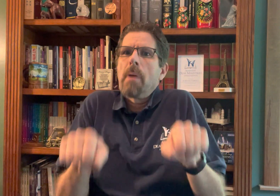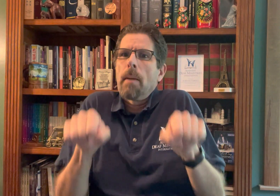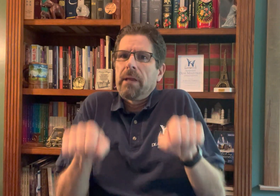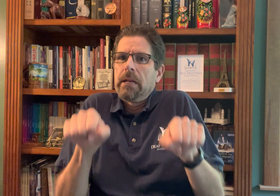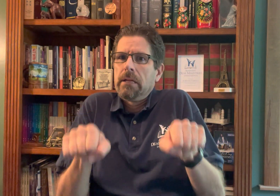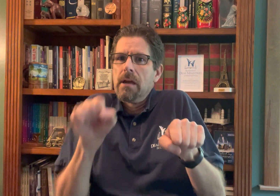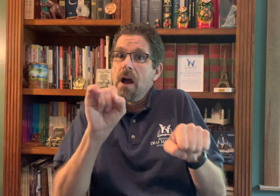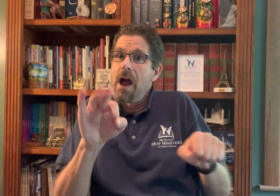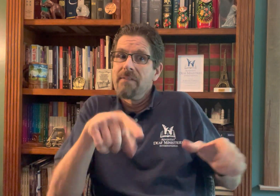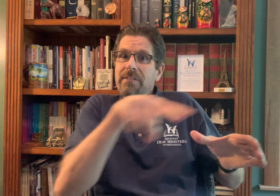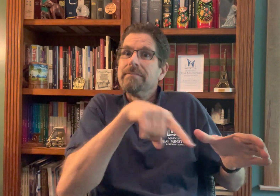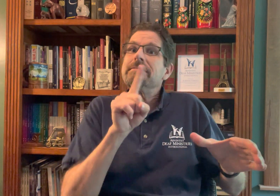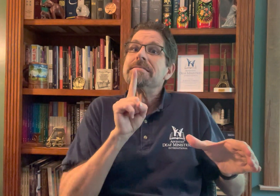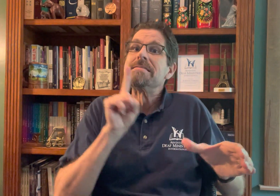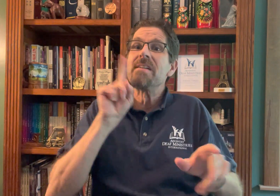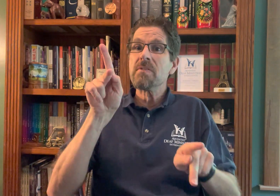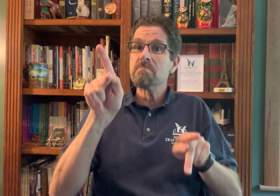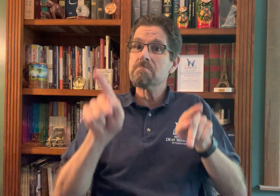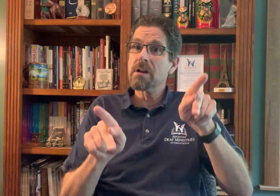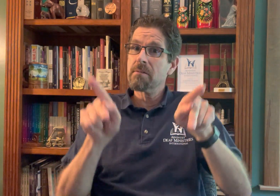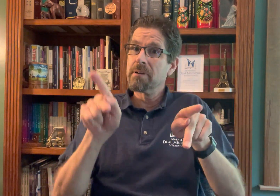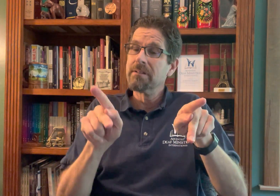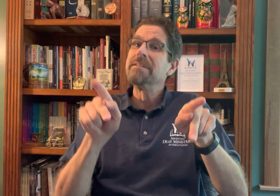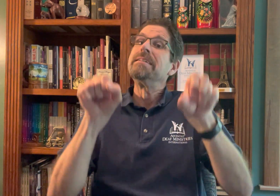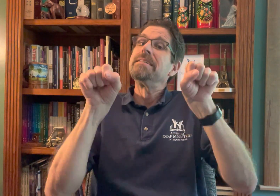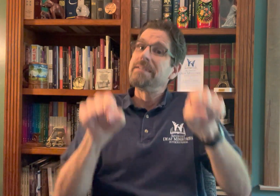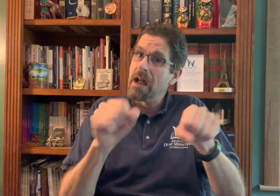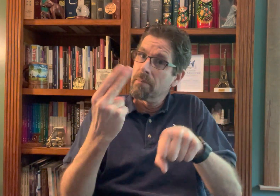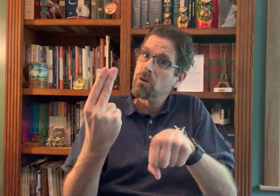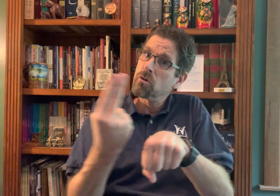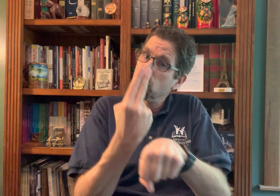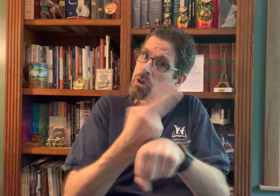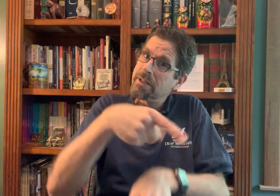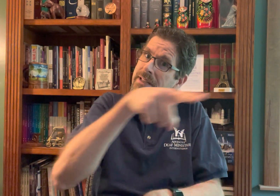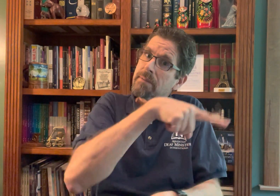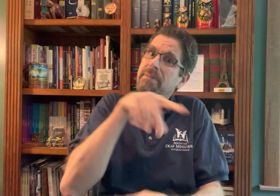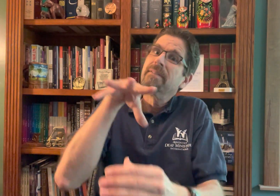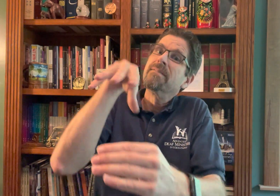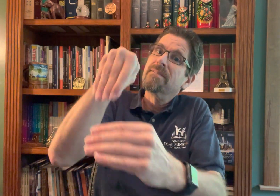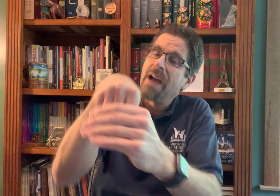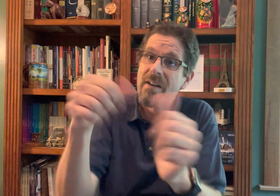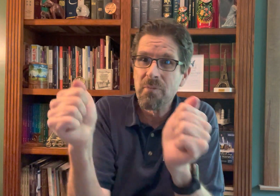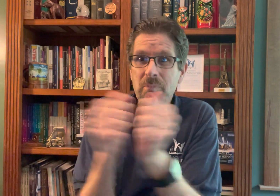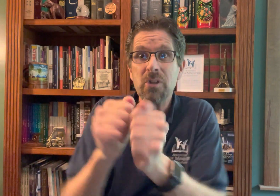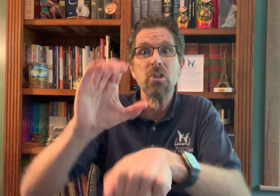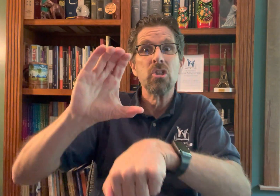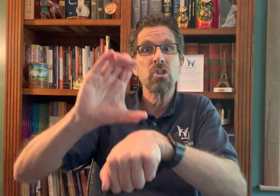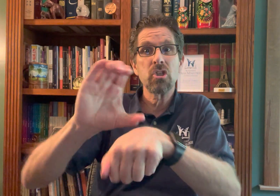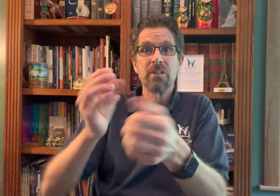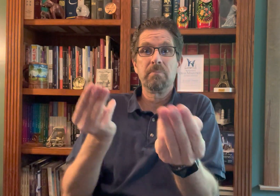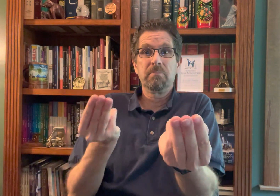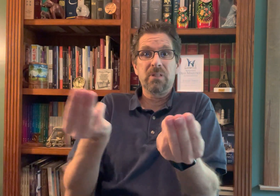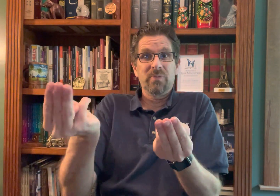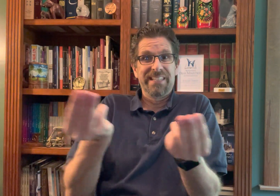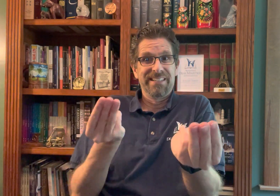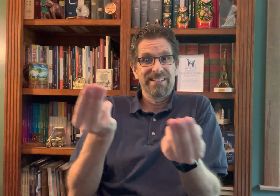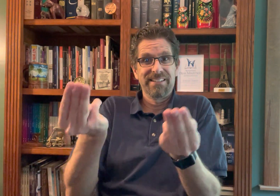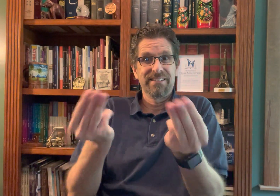need and the possibilities of deaf people. And that they can be utilized